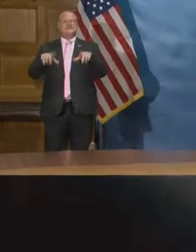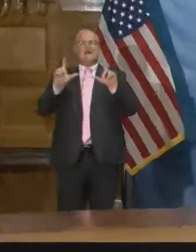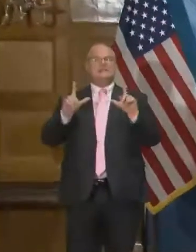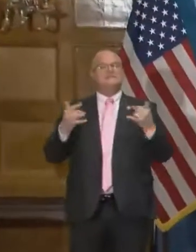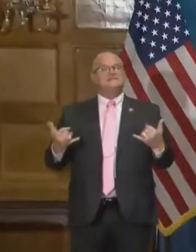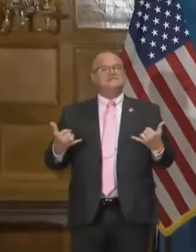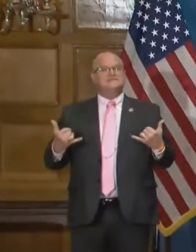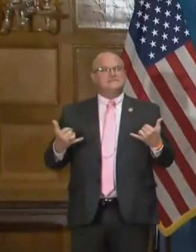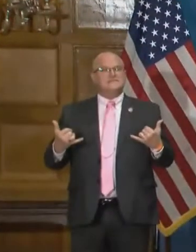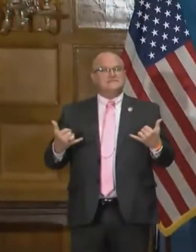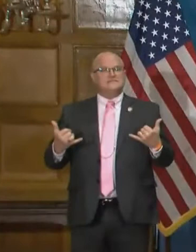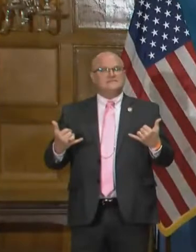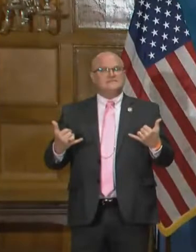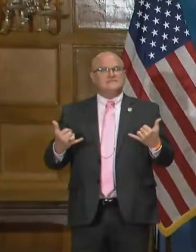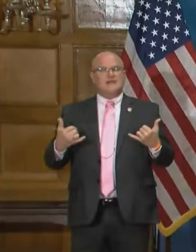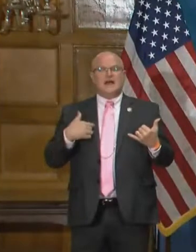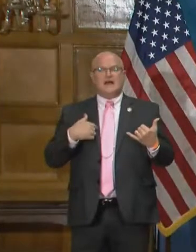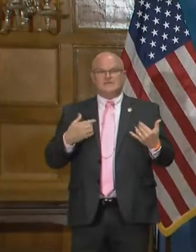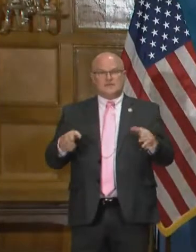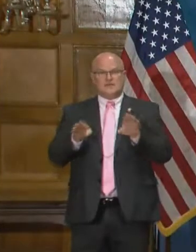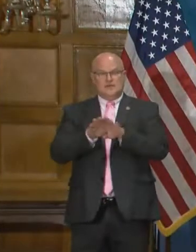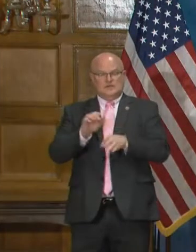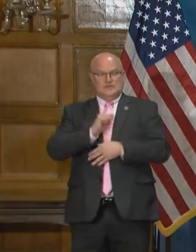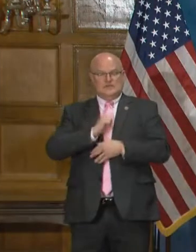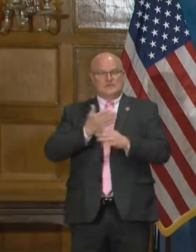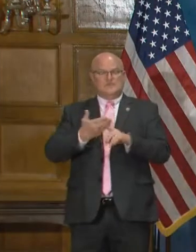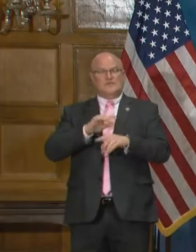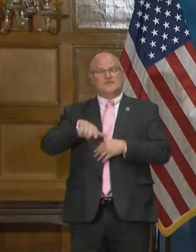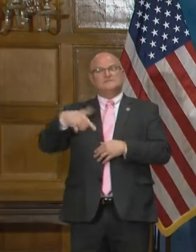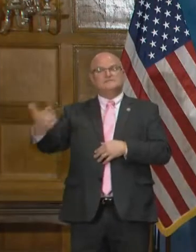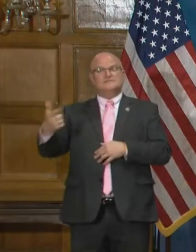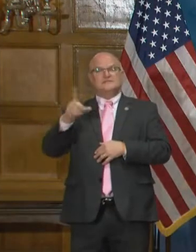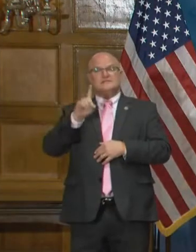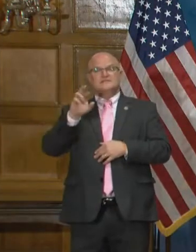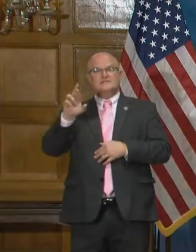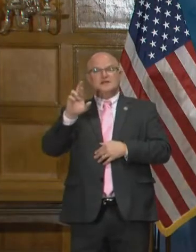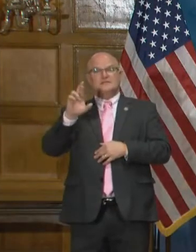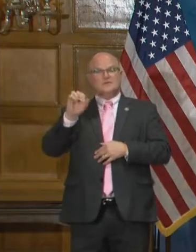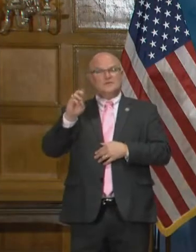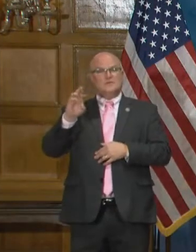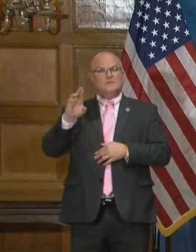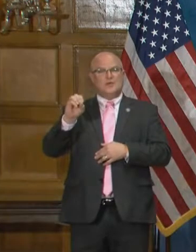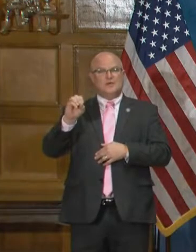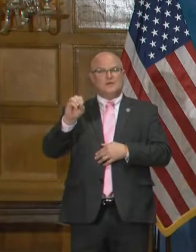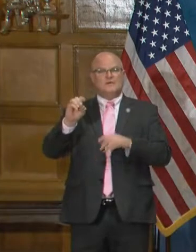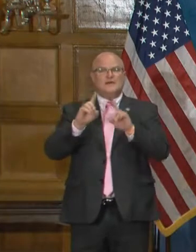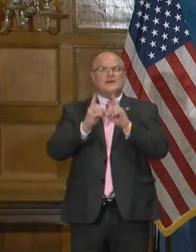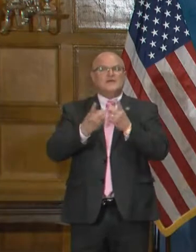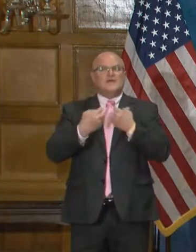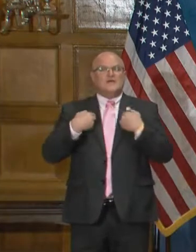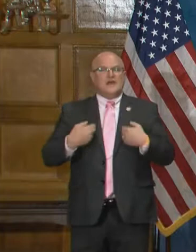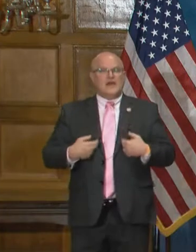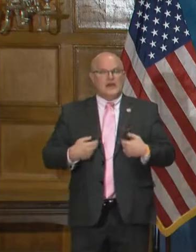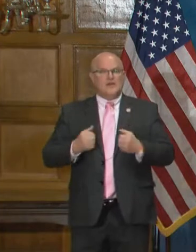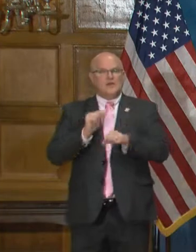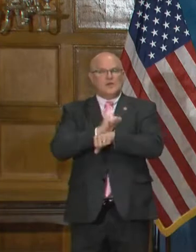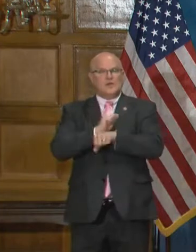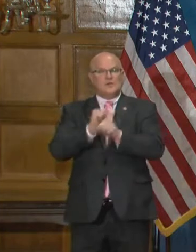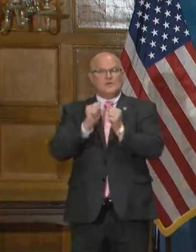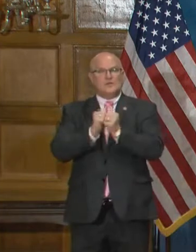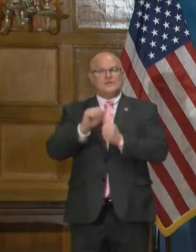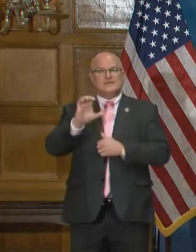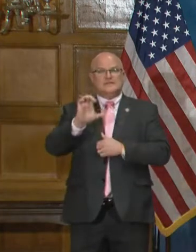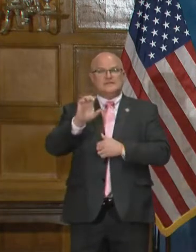Let me close by saying before I turn it over to Dr. Romero that our Department of Health working with the CDC